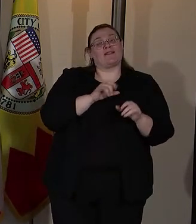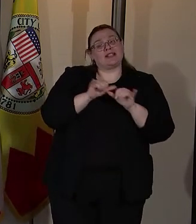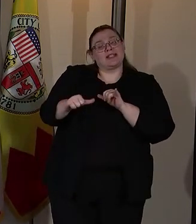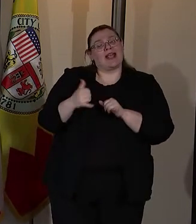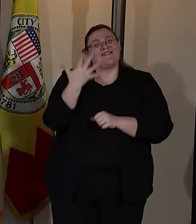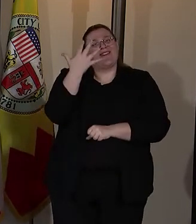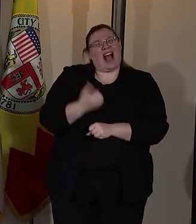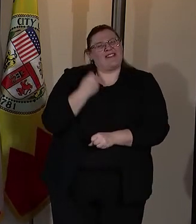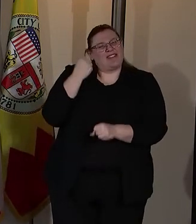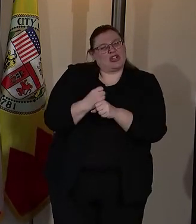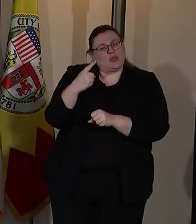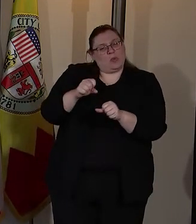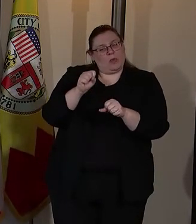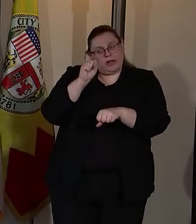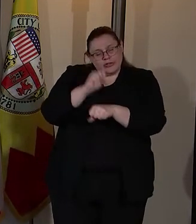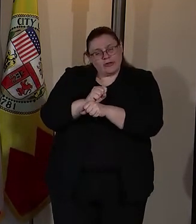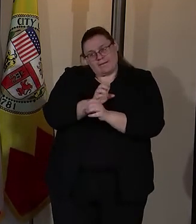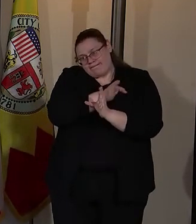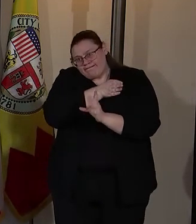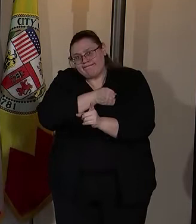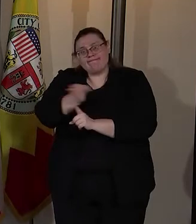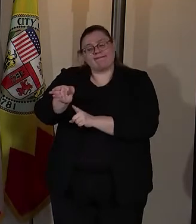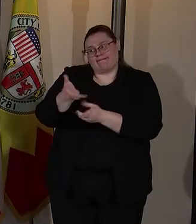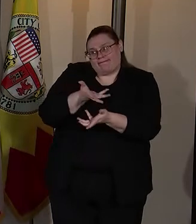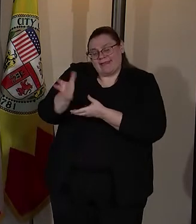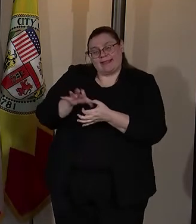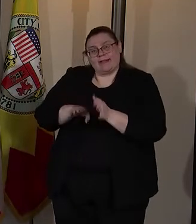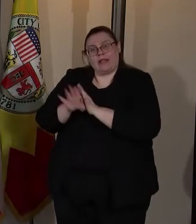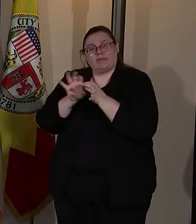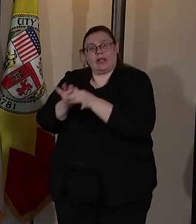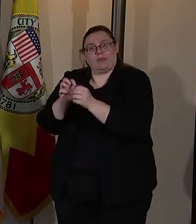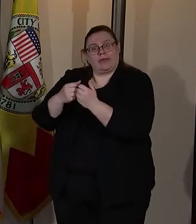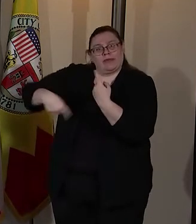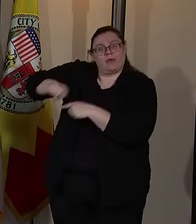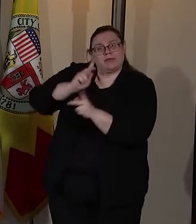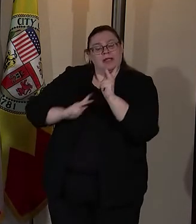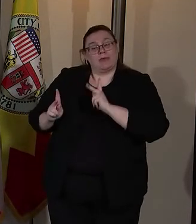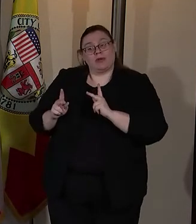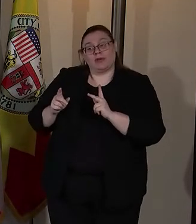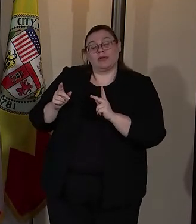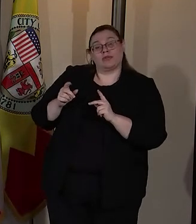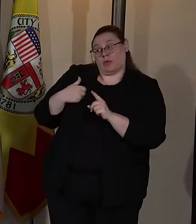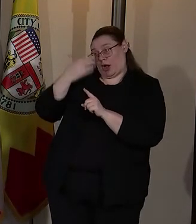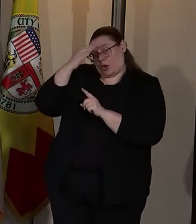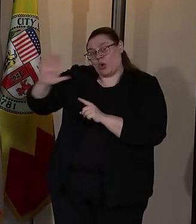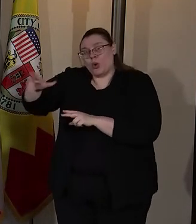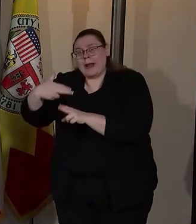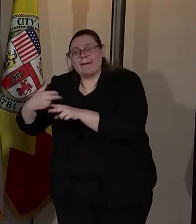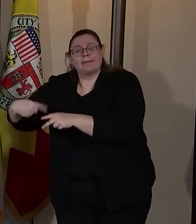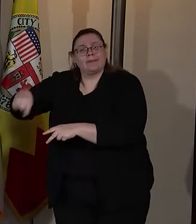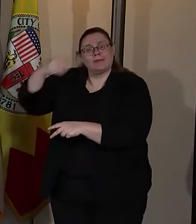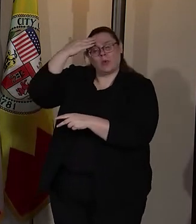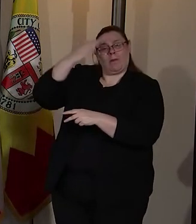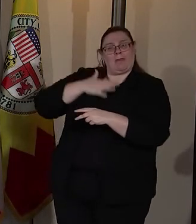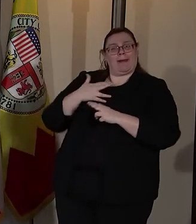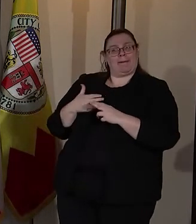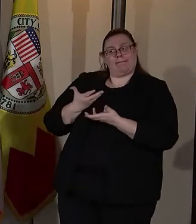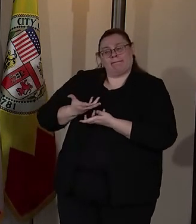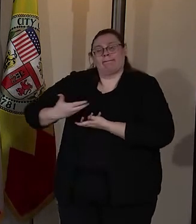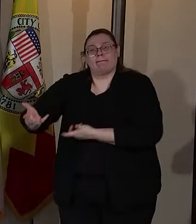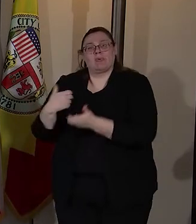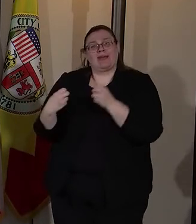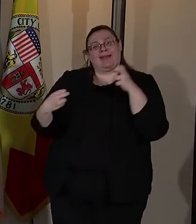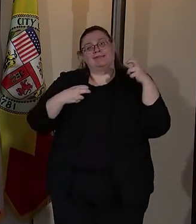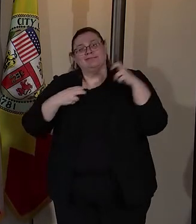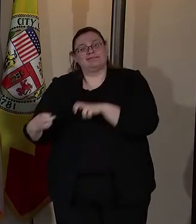relationships with the people that they serve so that police officers and community members know each other's names so that they can sit down